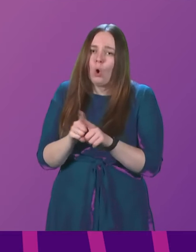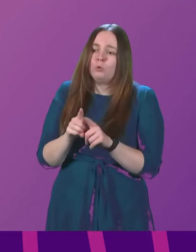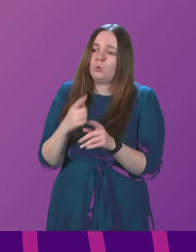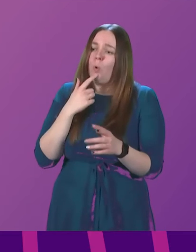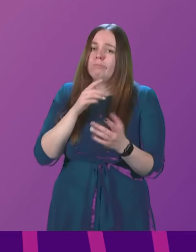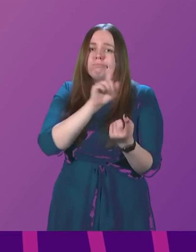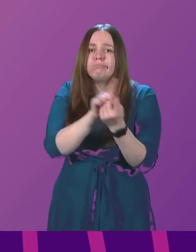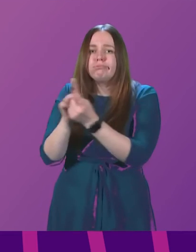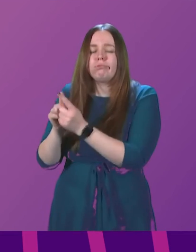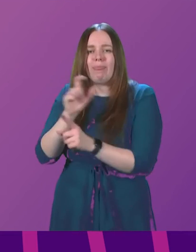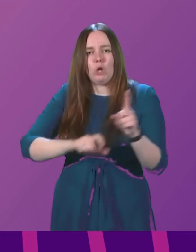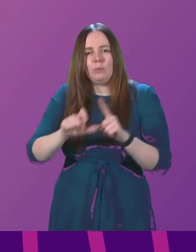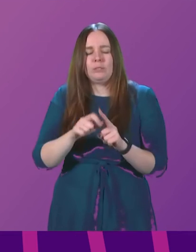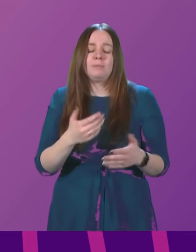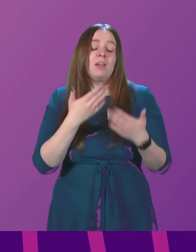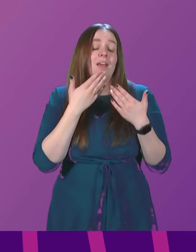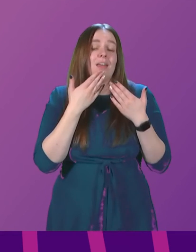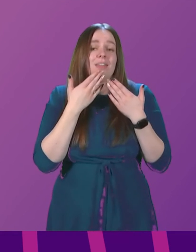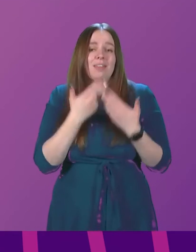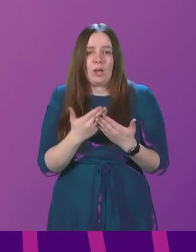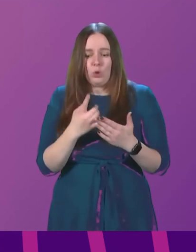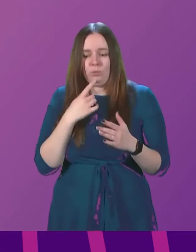communities. Thank you, that concludes topical questions.